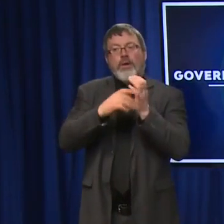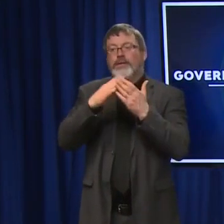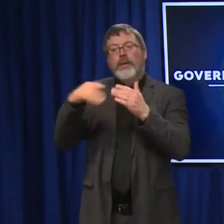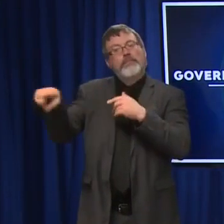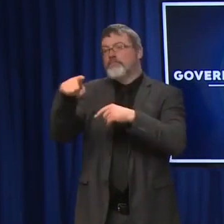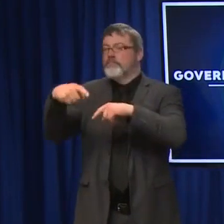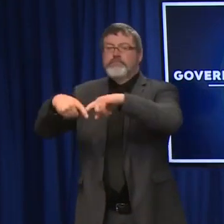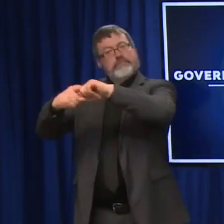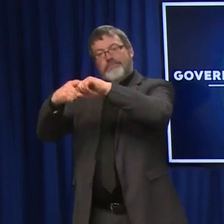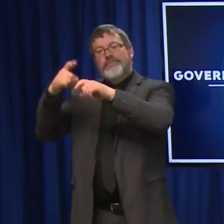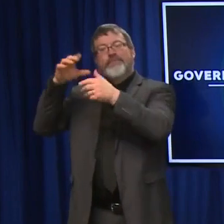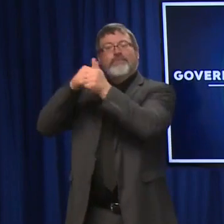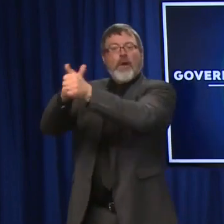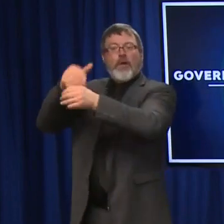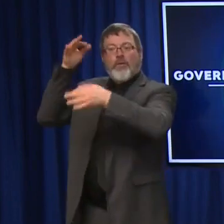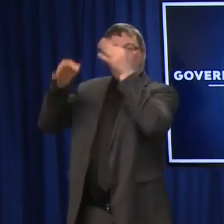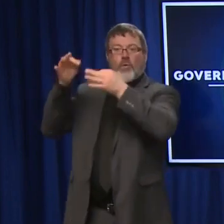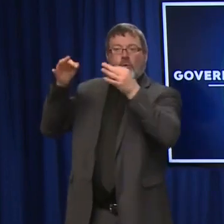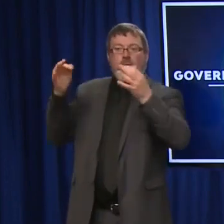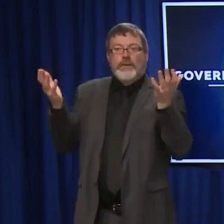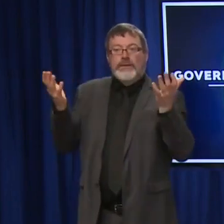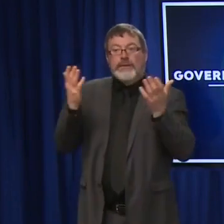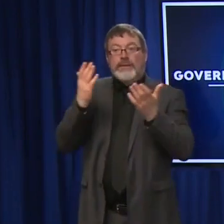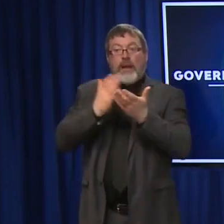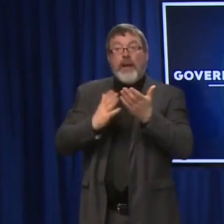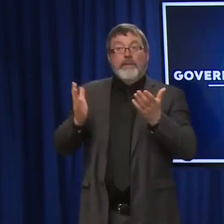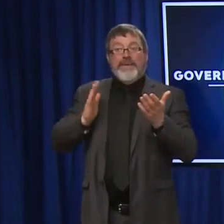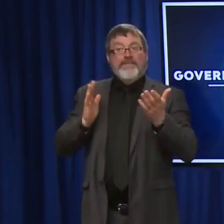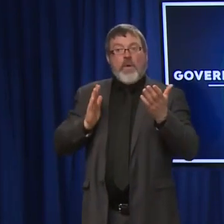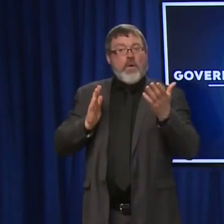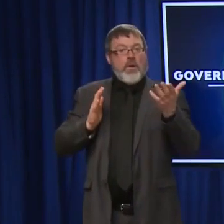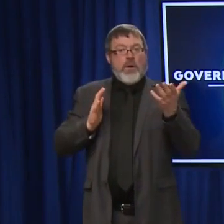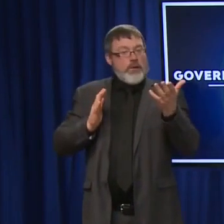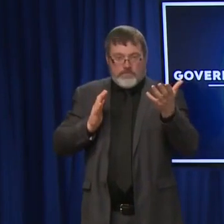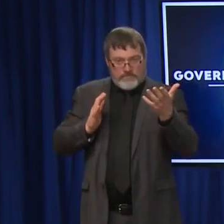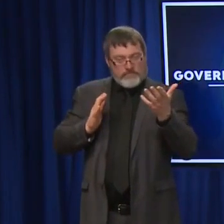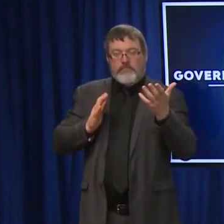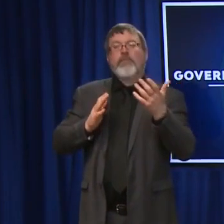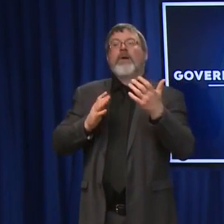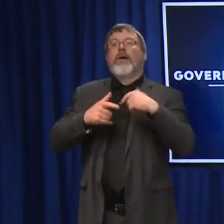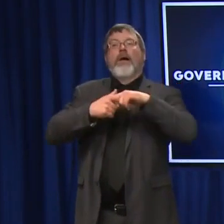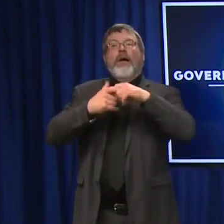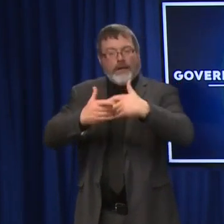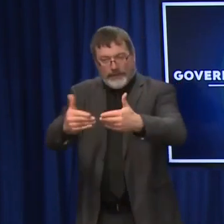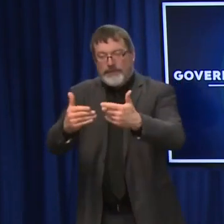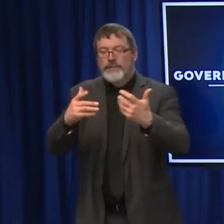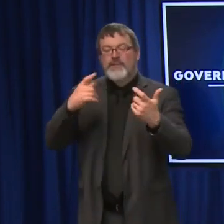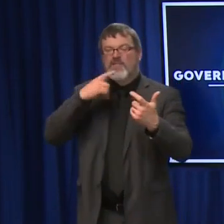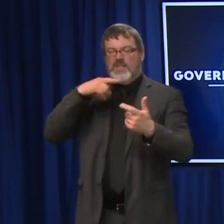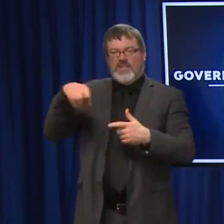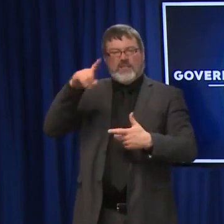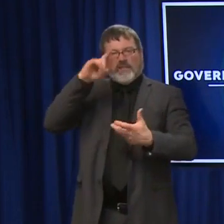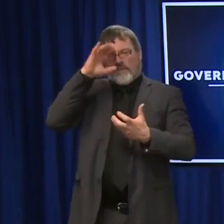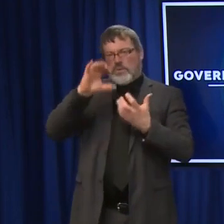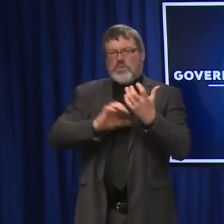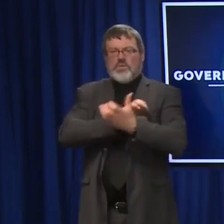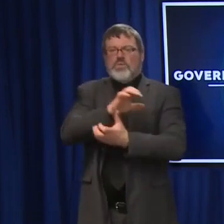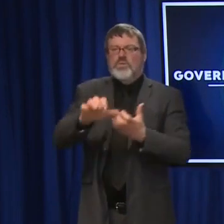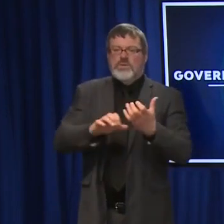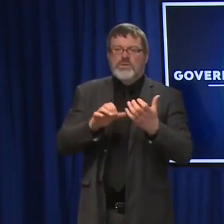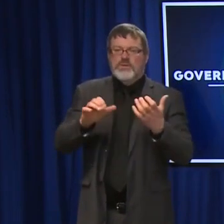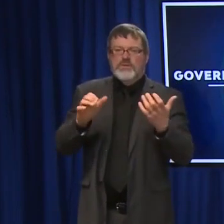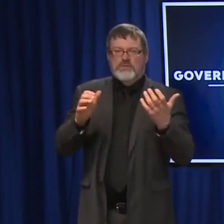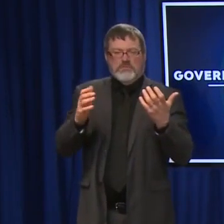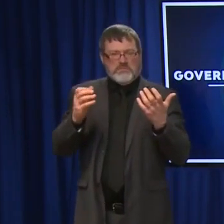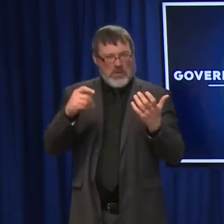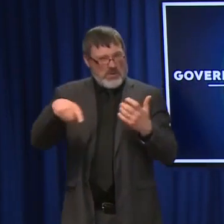courts. Some that were stopped in the courts are now being moving forward in the courts. So it gets massively confusing for a lot of the businesses out there. If